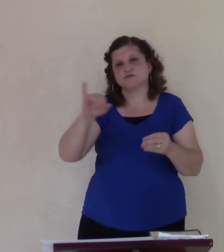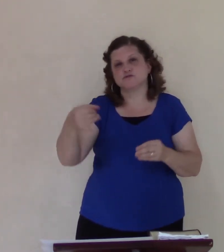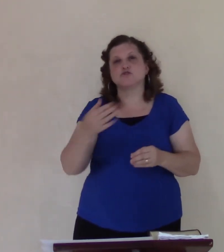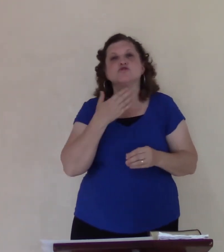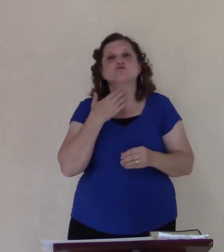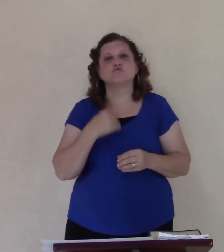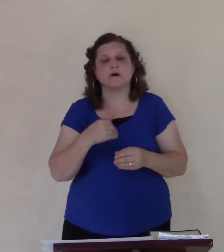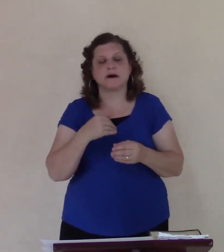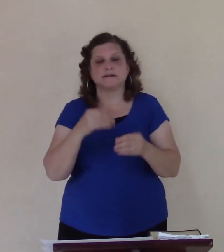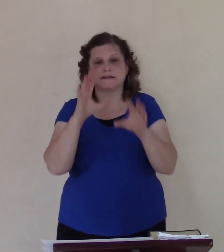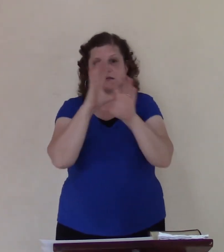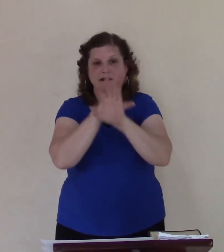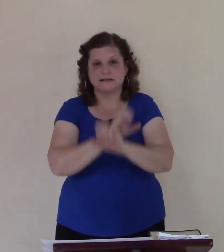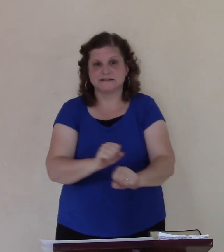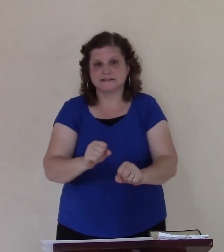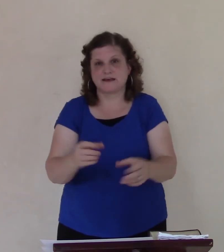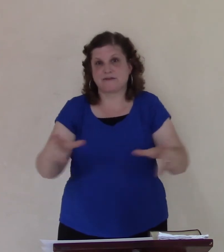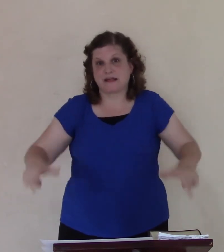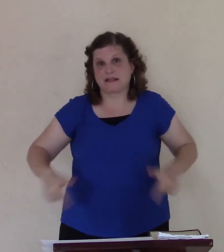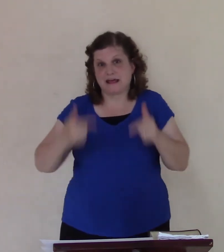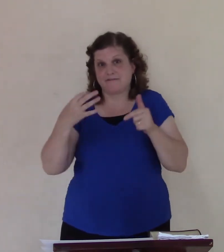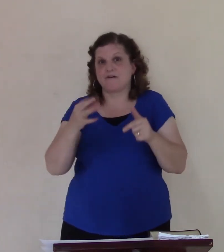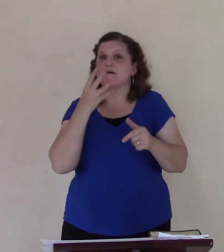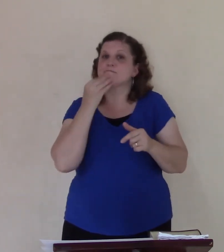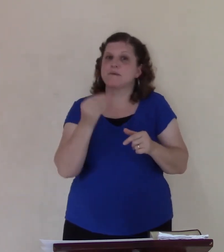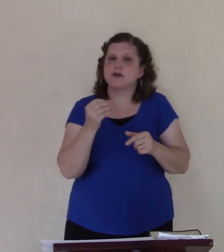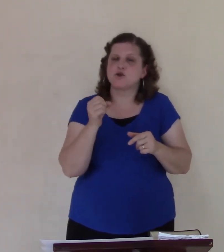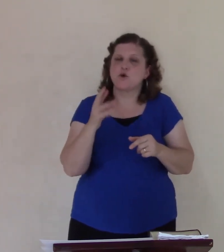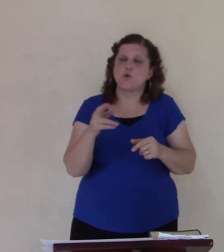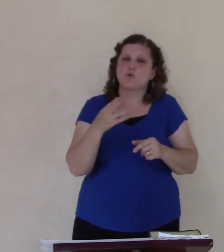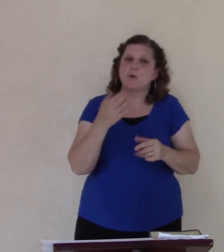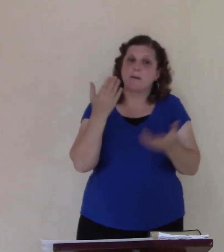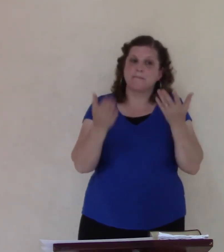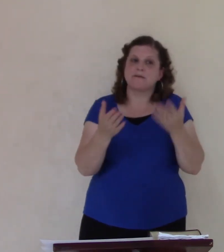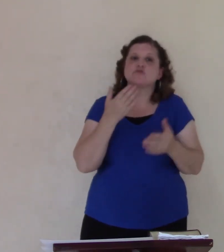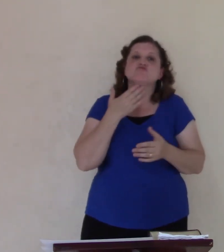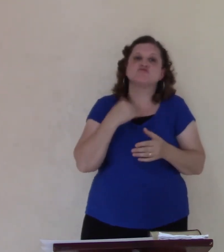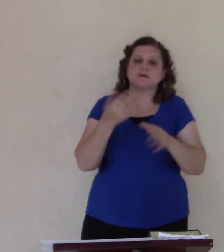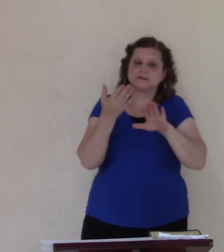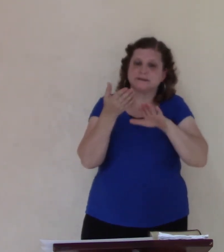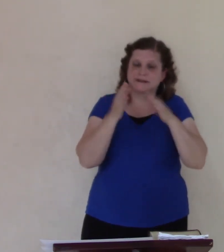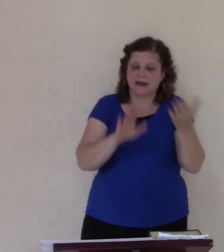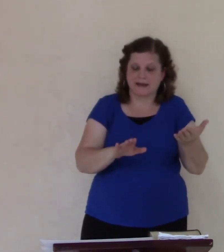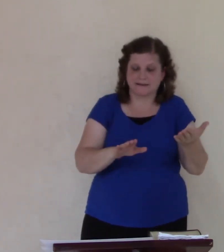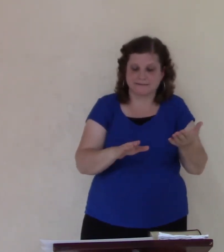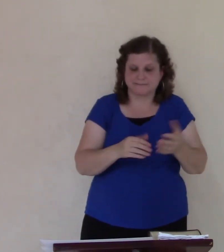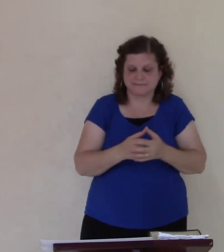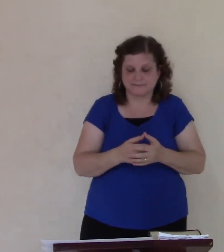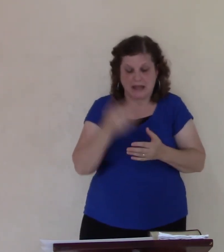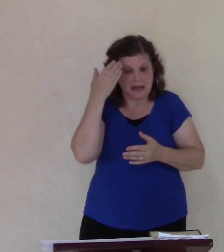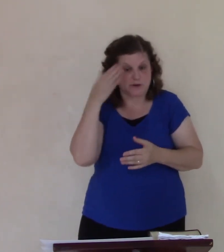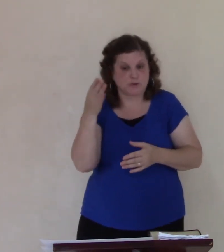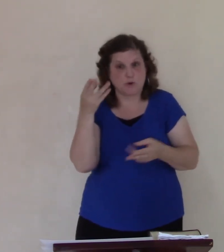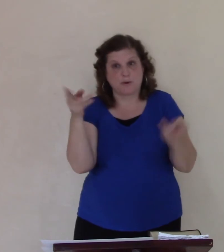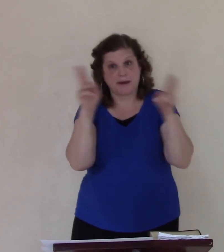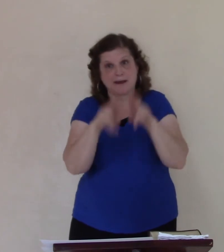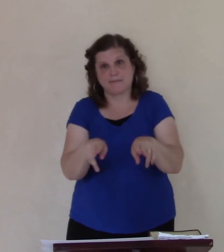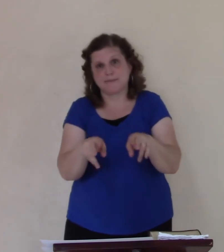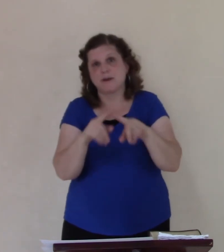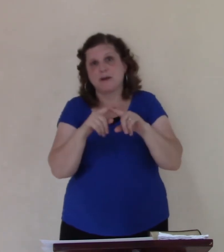turn back and think about it maybe Joel could have said now I don't know but maybe guys turn the